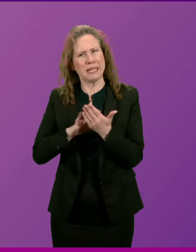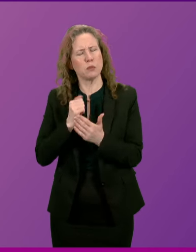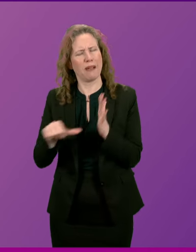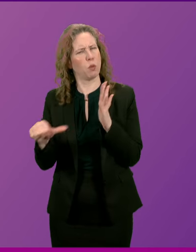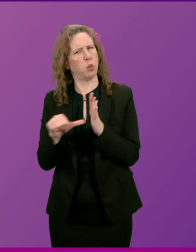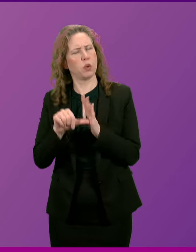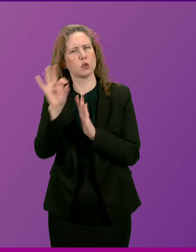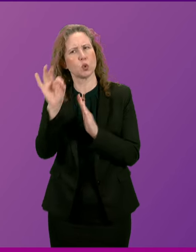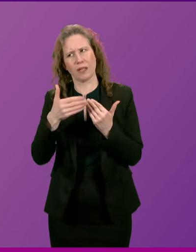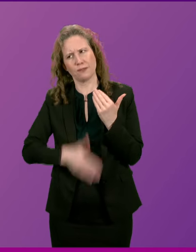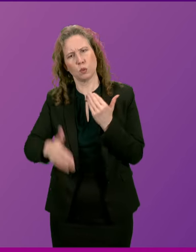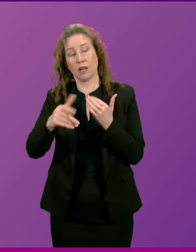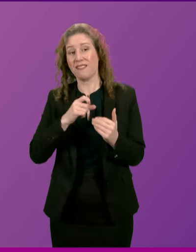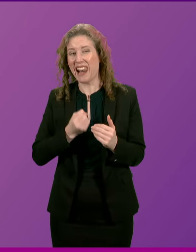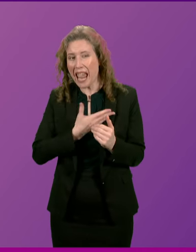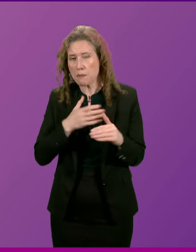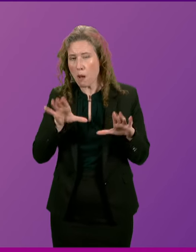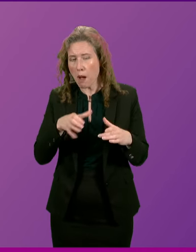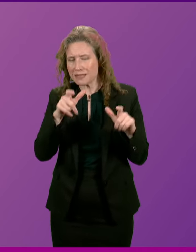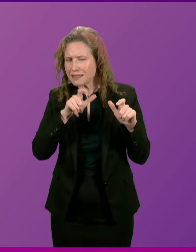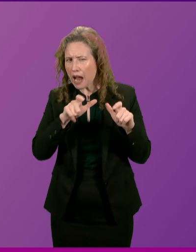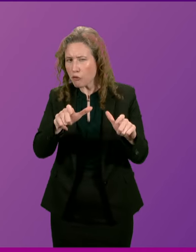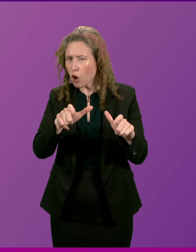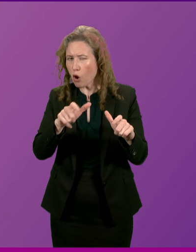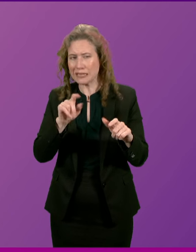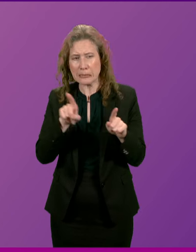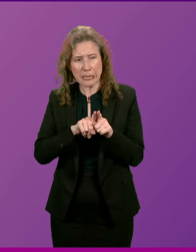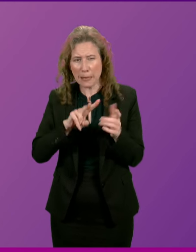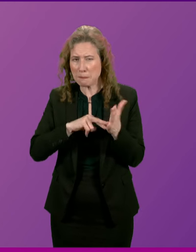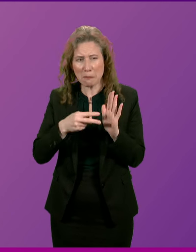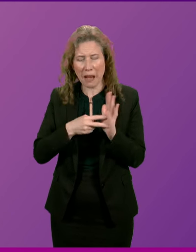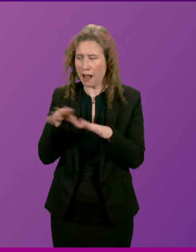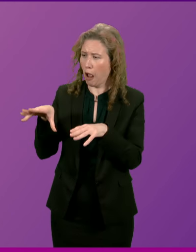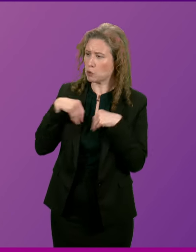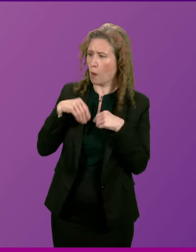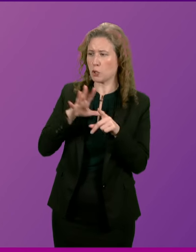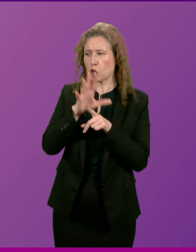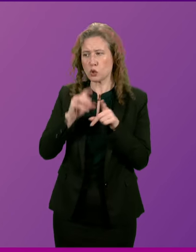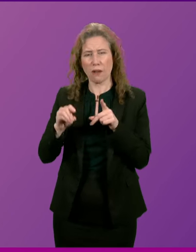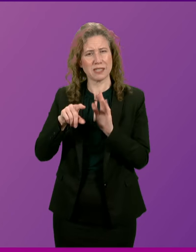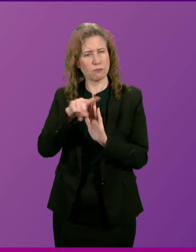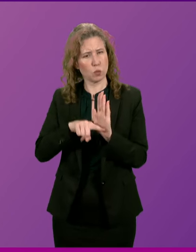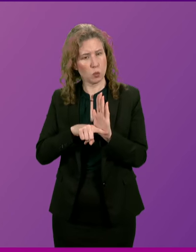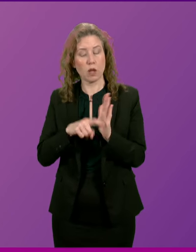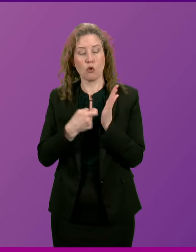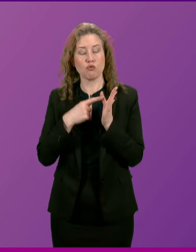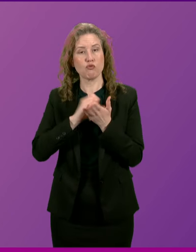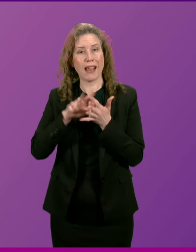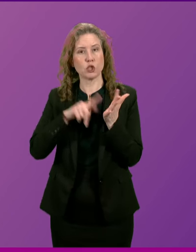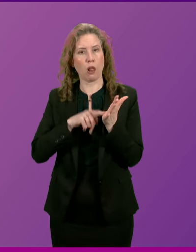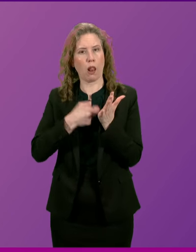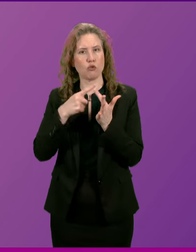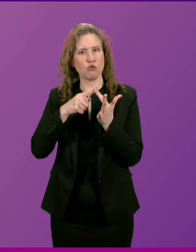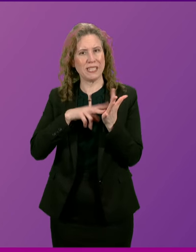ahead if the Labour Party continue with their plans of adopting Tory rules. Rachel Reeves has said that there is